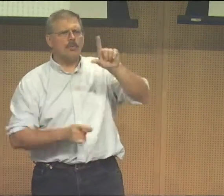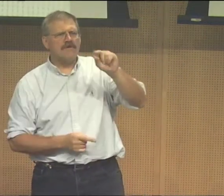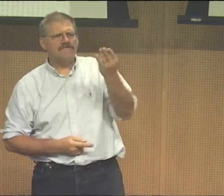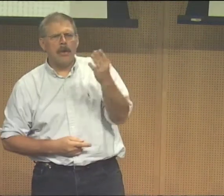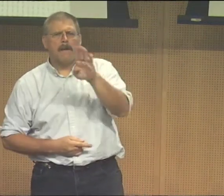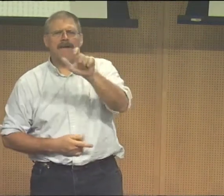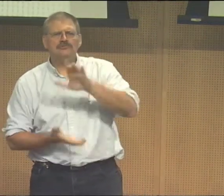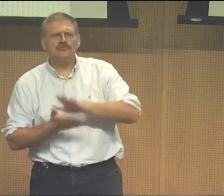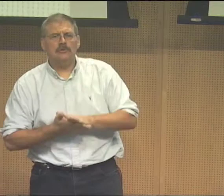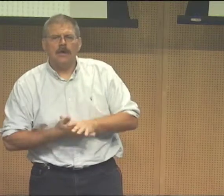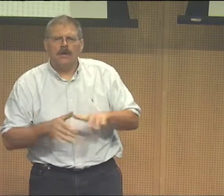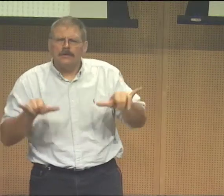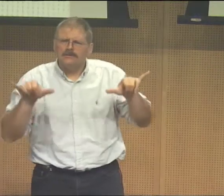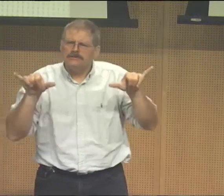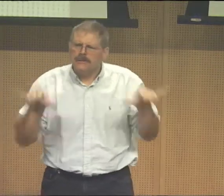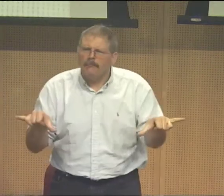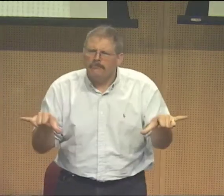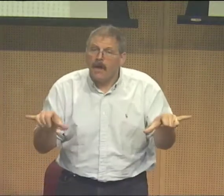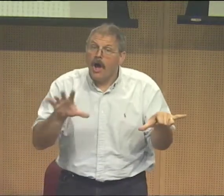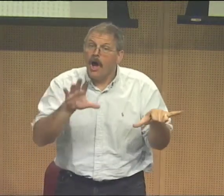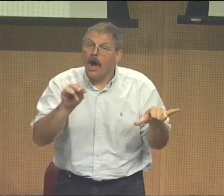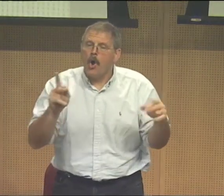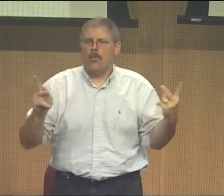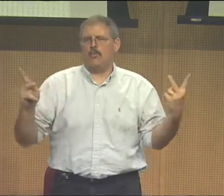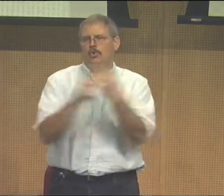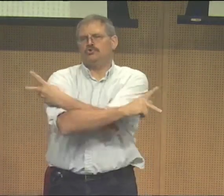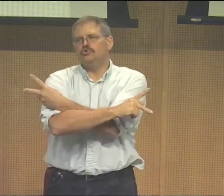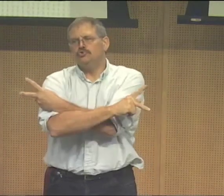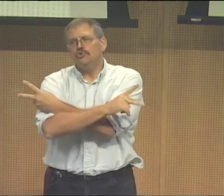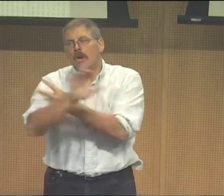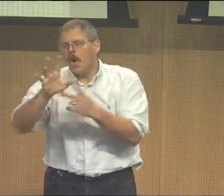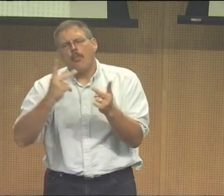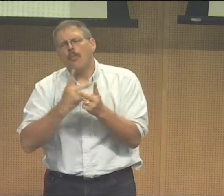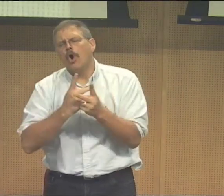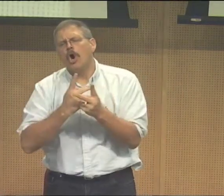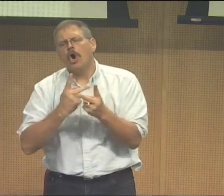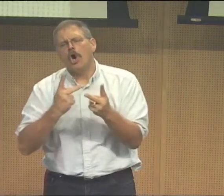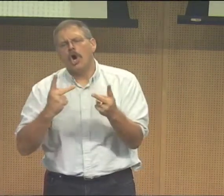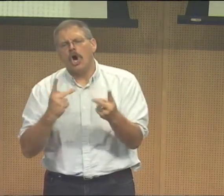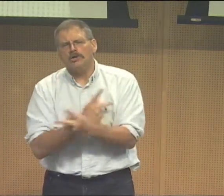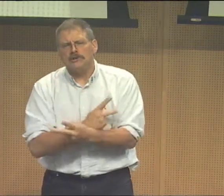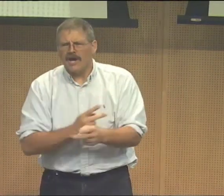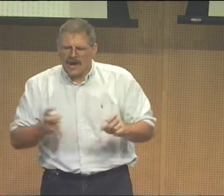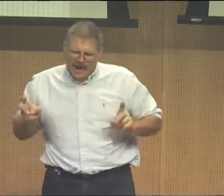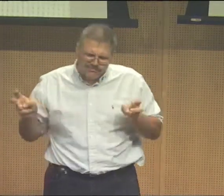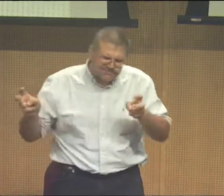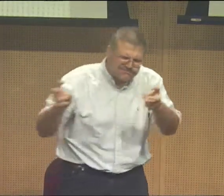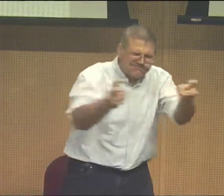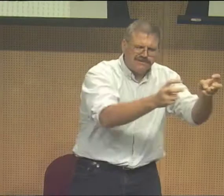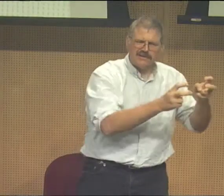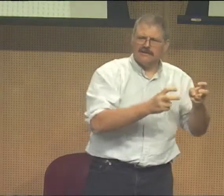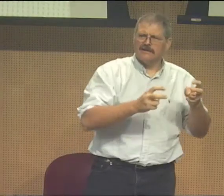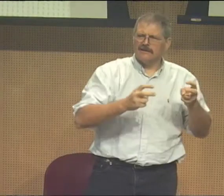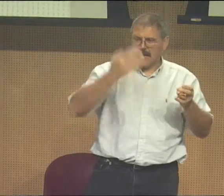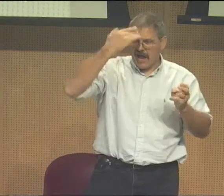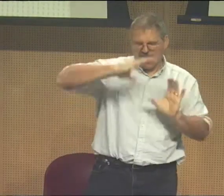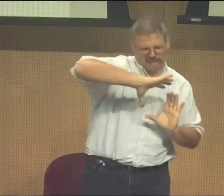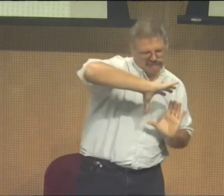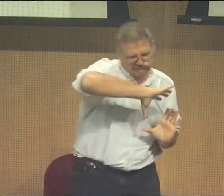I think this is a new day. Here we are in 2014, and things are just the same. Maybe not even